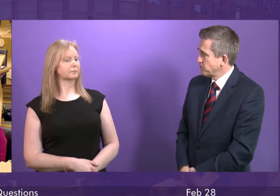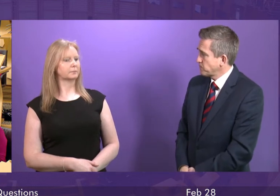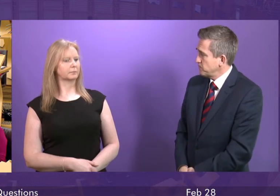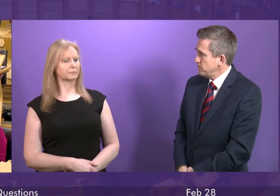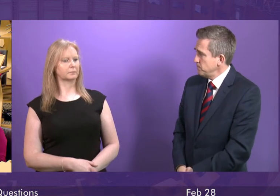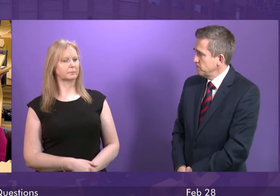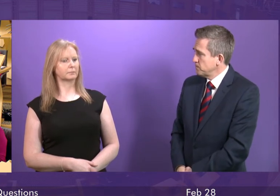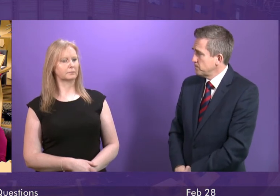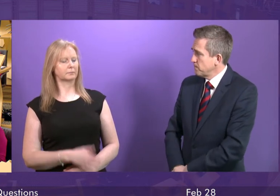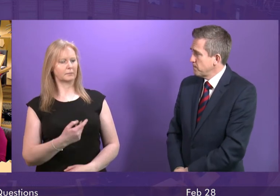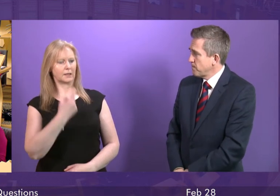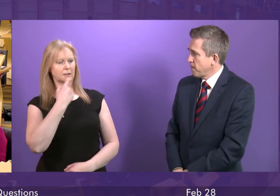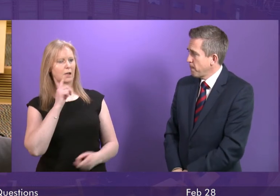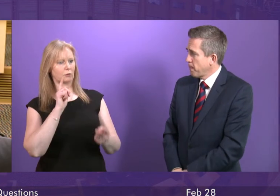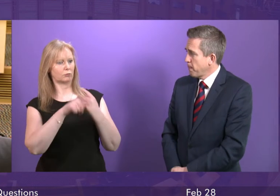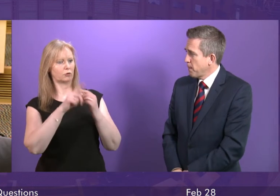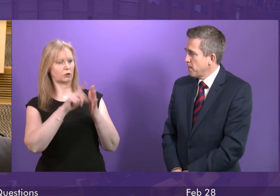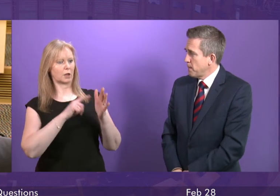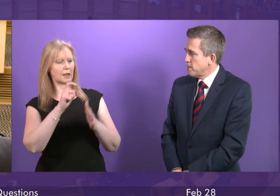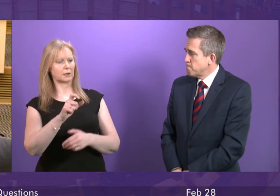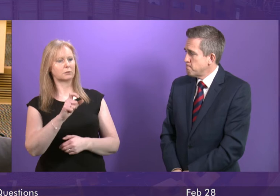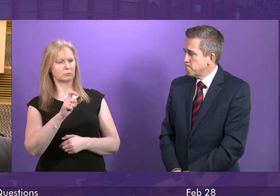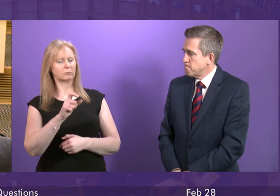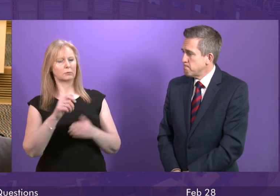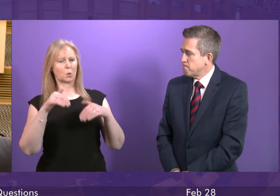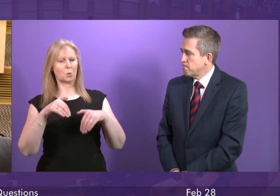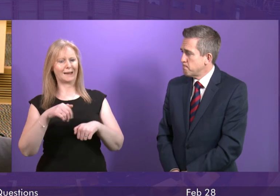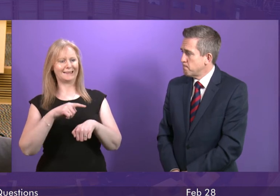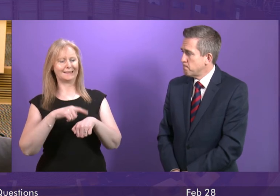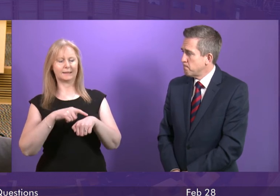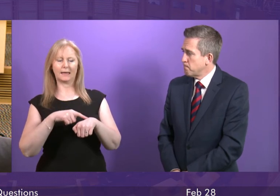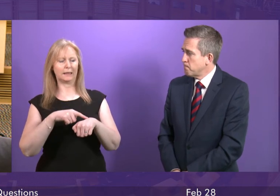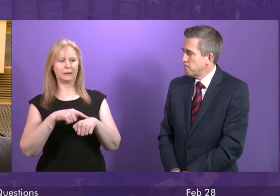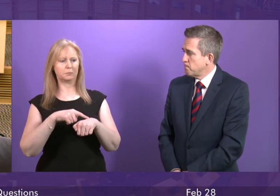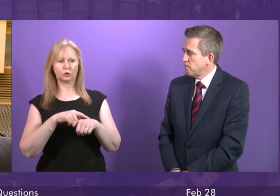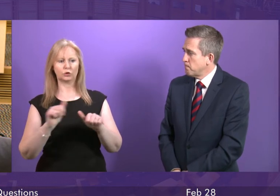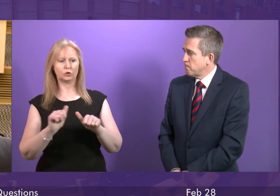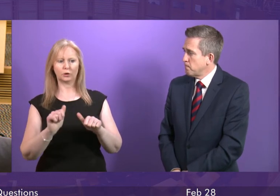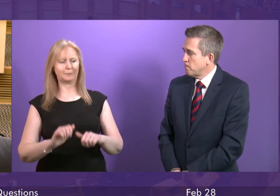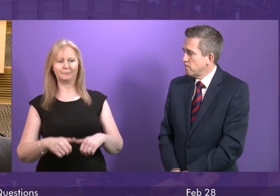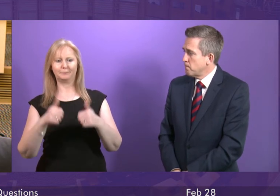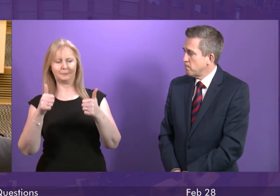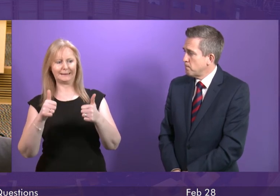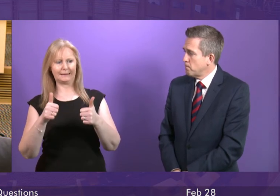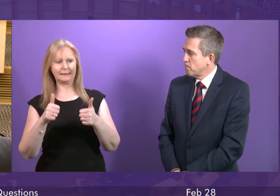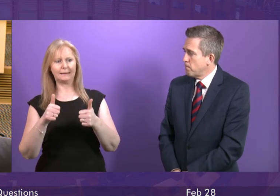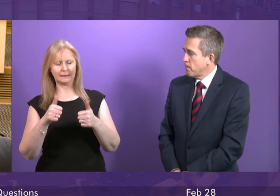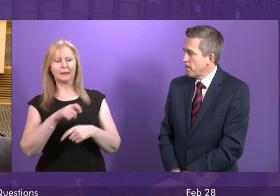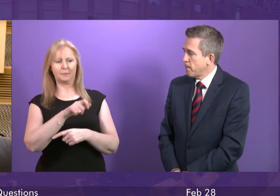response to Jackson-Carlo, waiting times are not as good as we want them to be, or as good right now as patients deserve